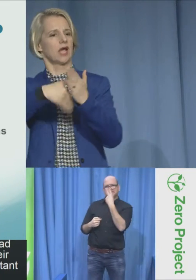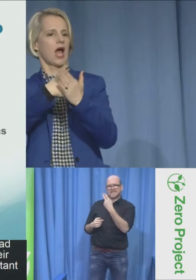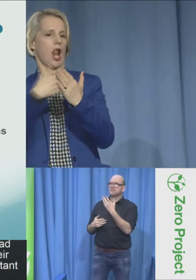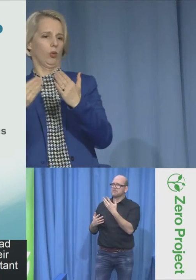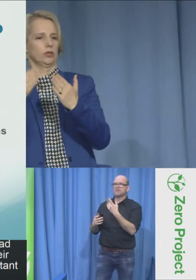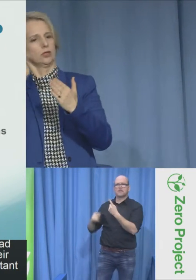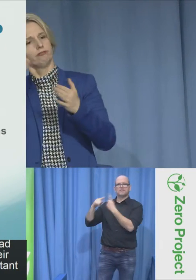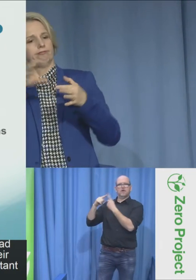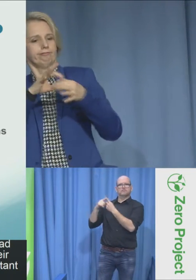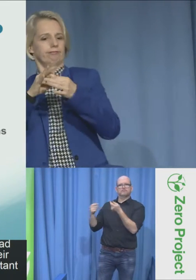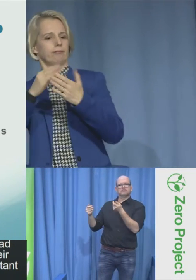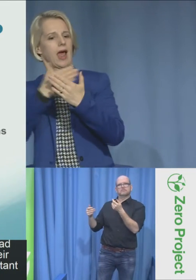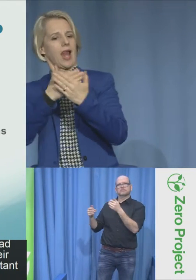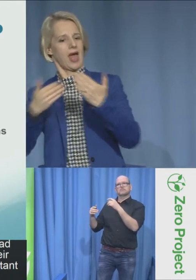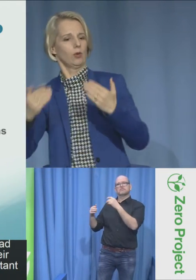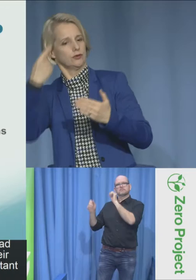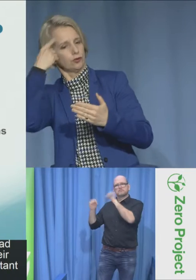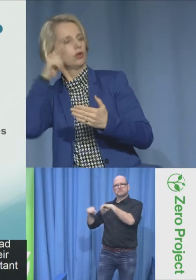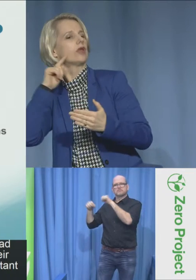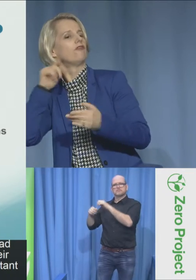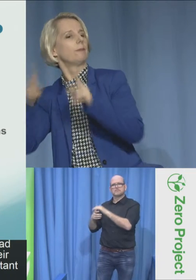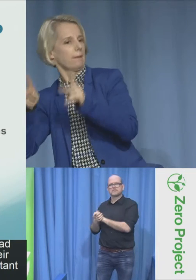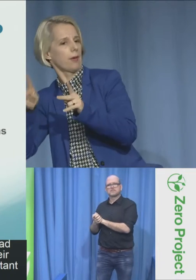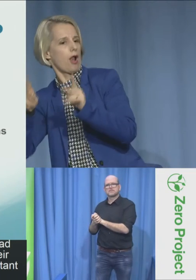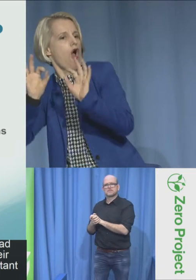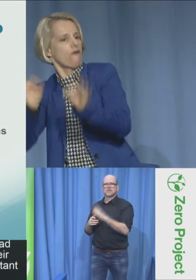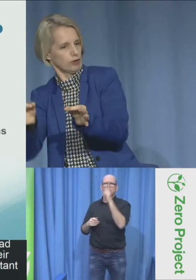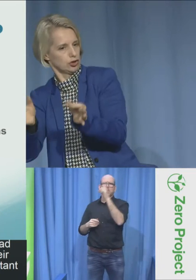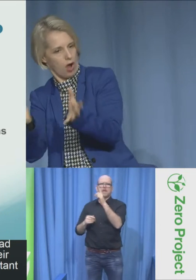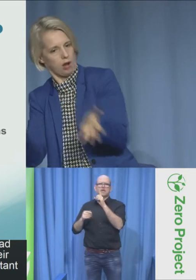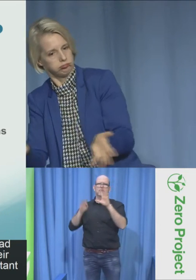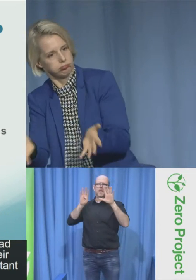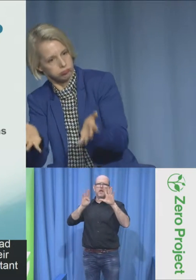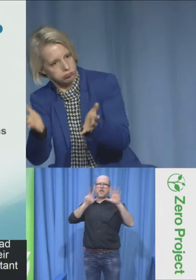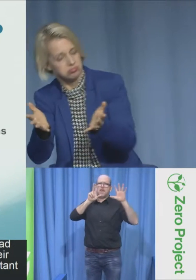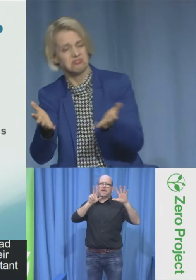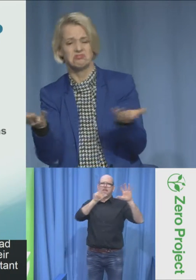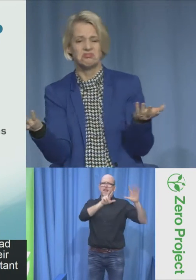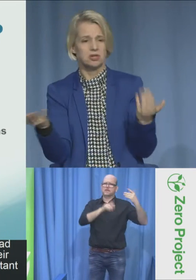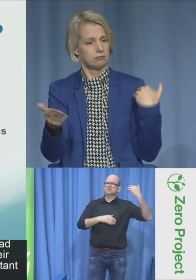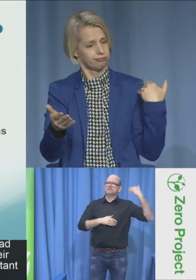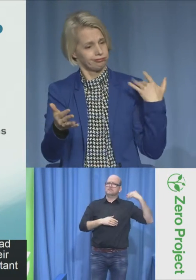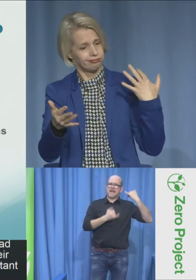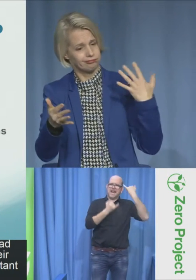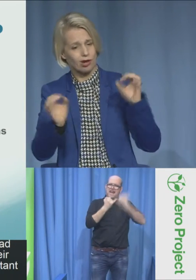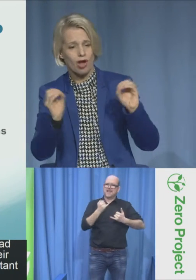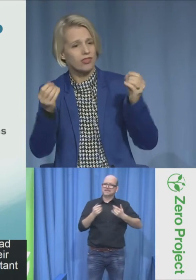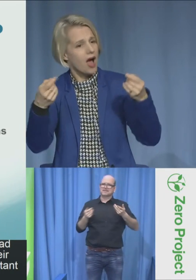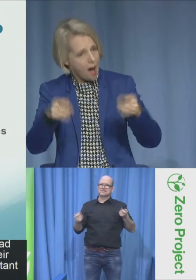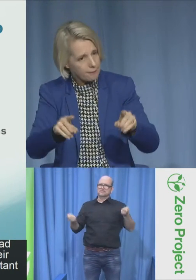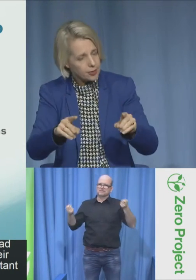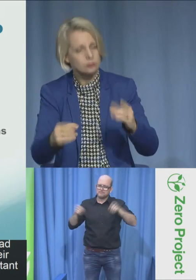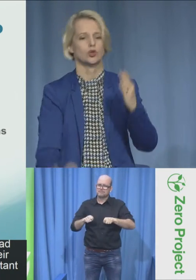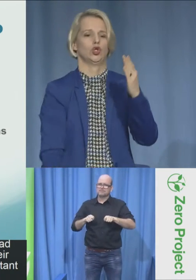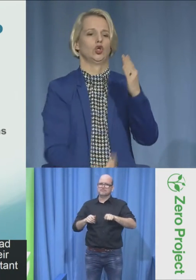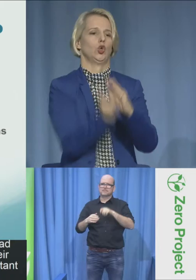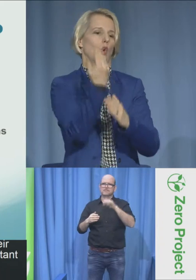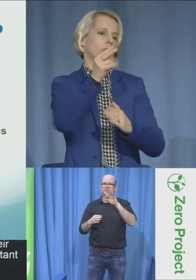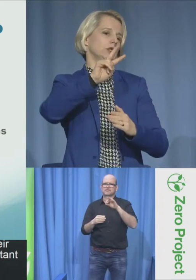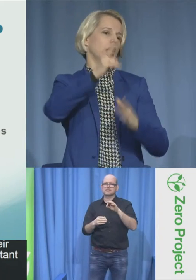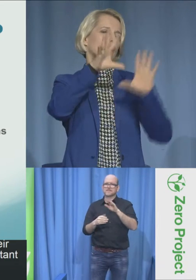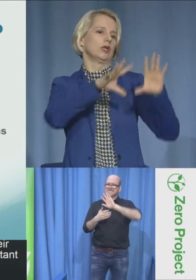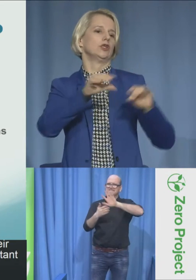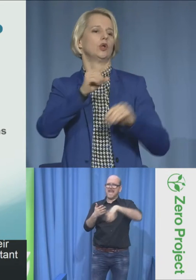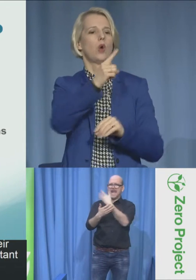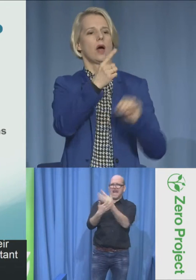that focused on languages, making sure that sign languages were official languages for